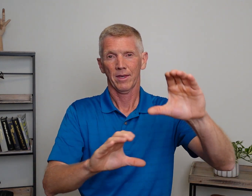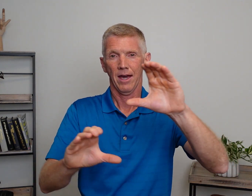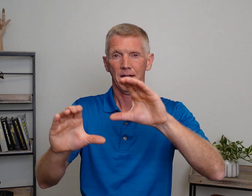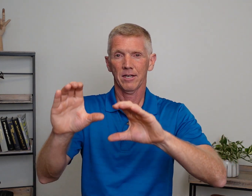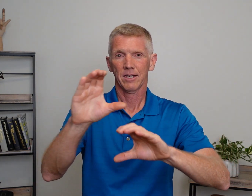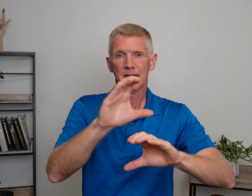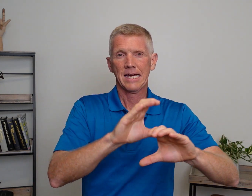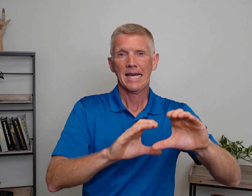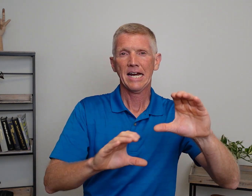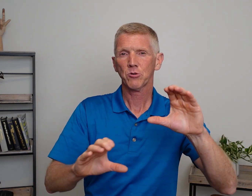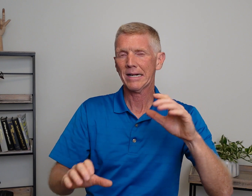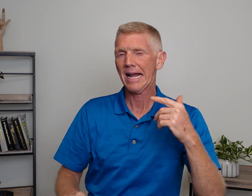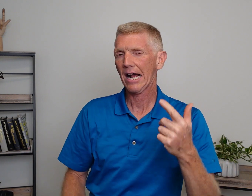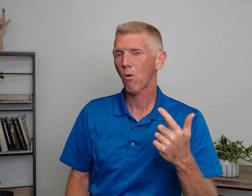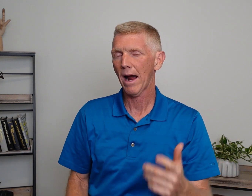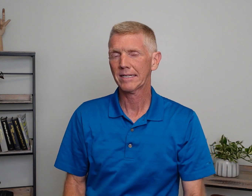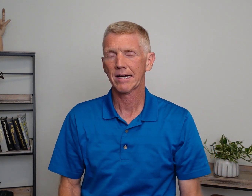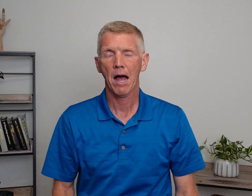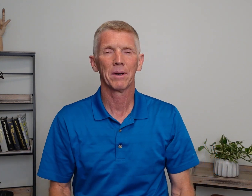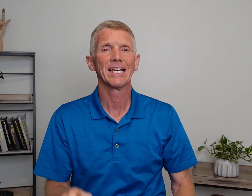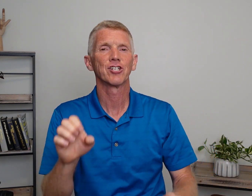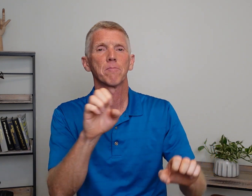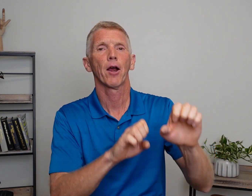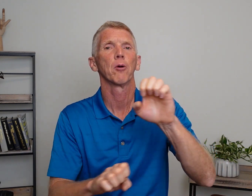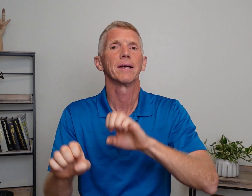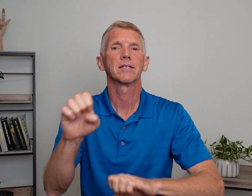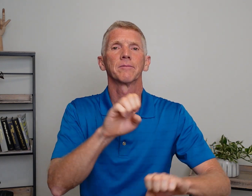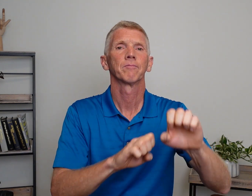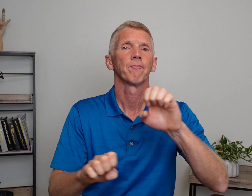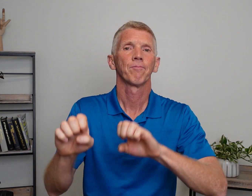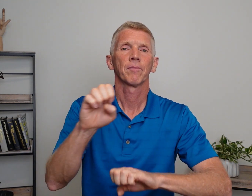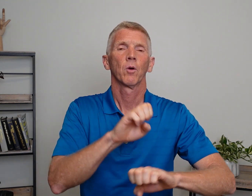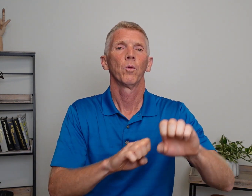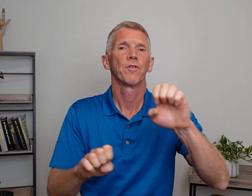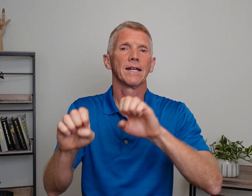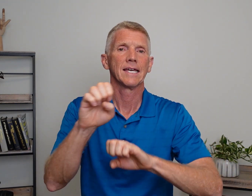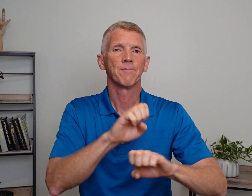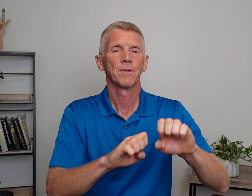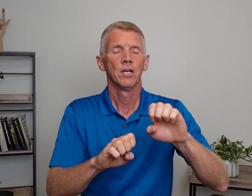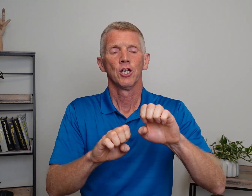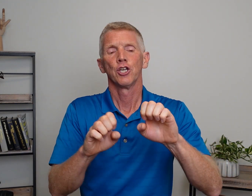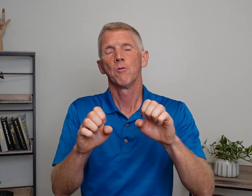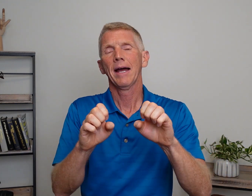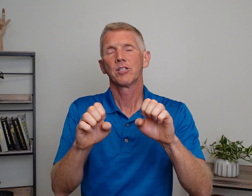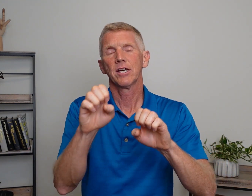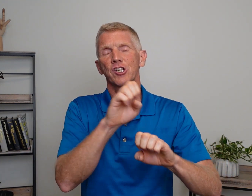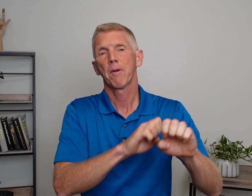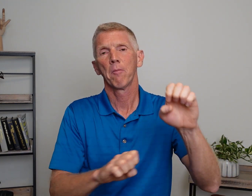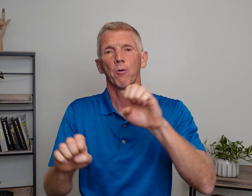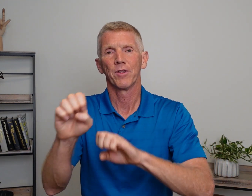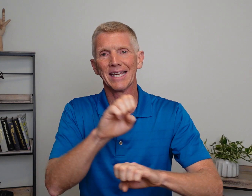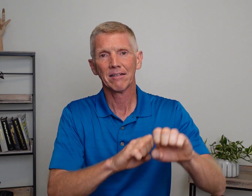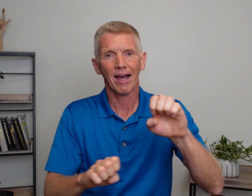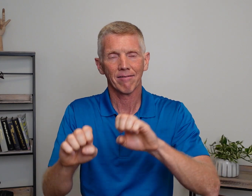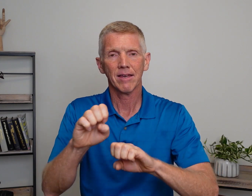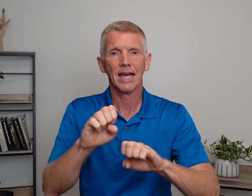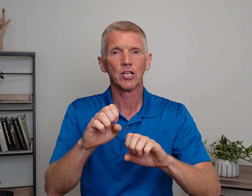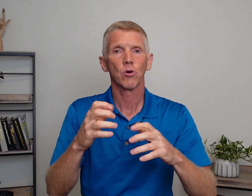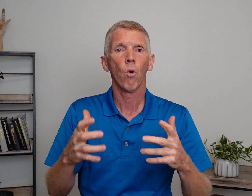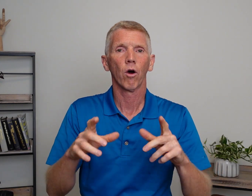Okay? Here's one not quite as common experiment with an E. You might see experiment with an E like this or